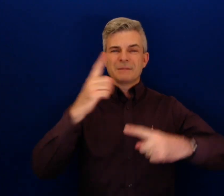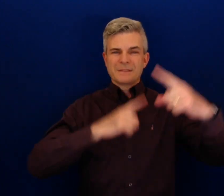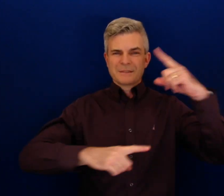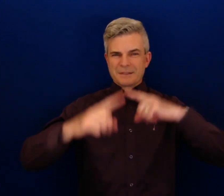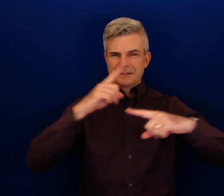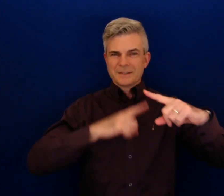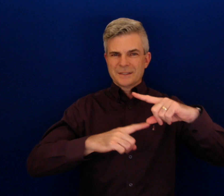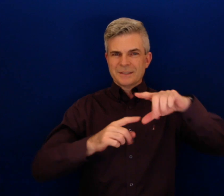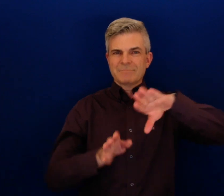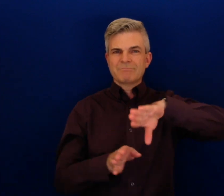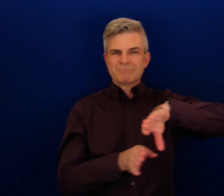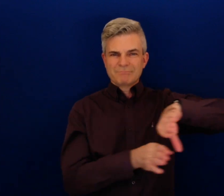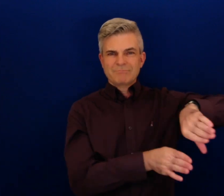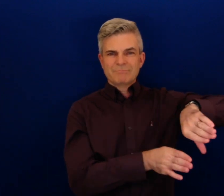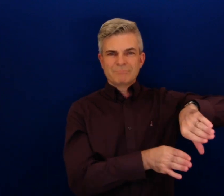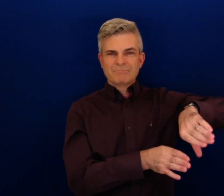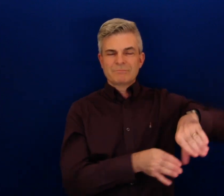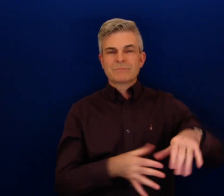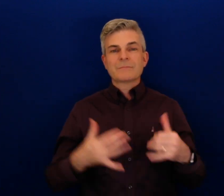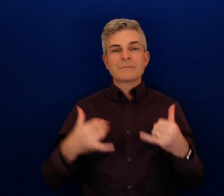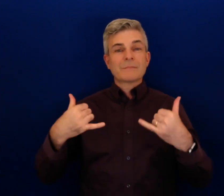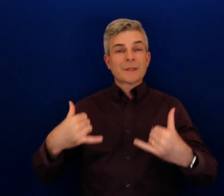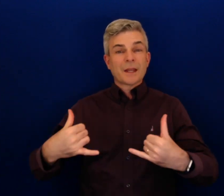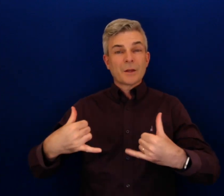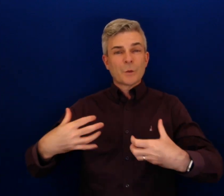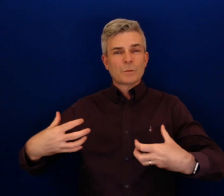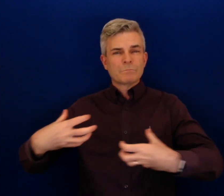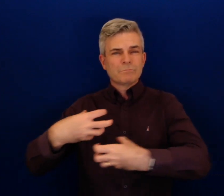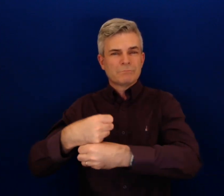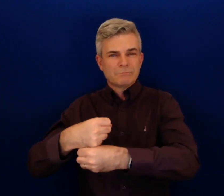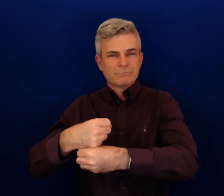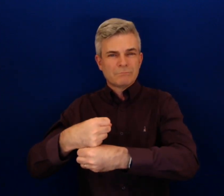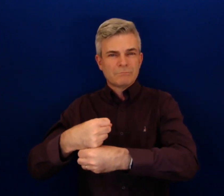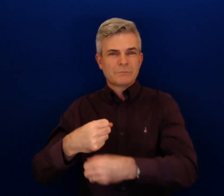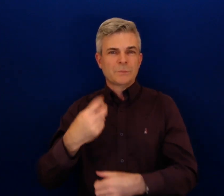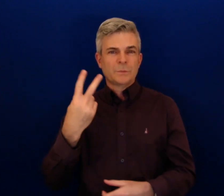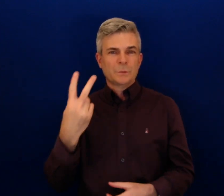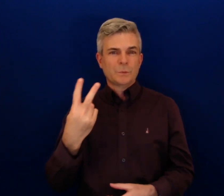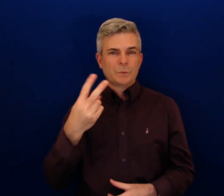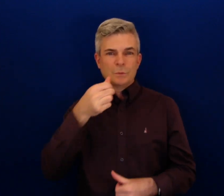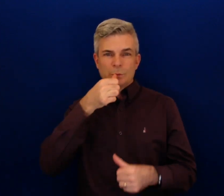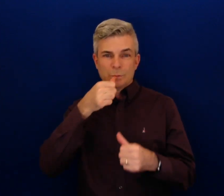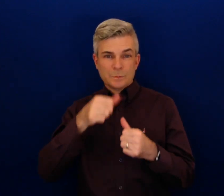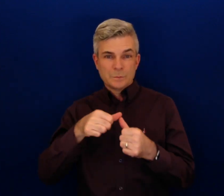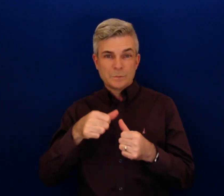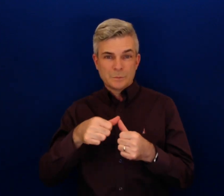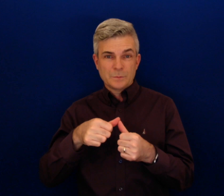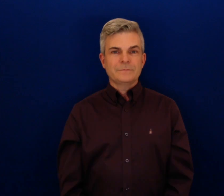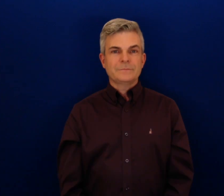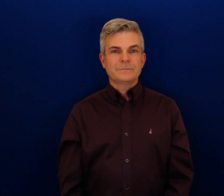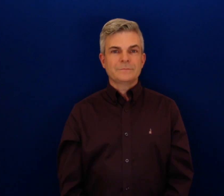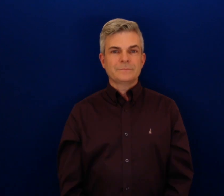Those were the signs. Now, here are the two-letter abbreviations.